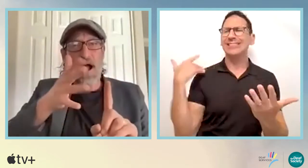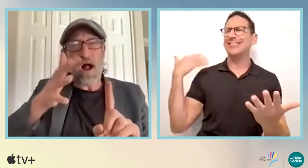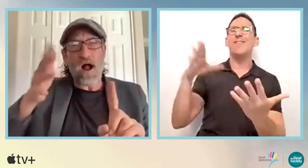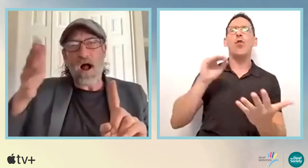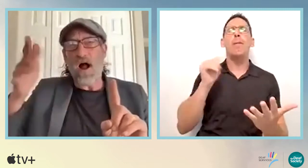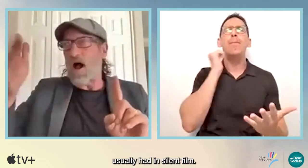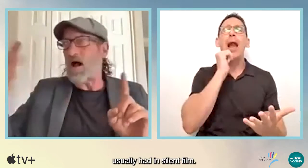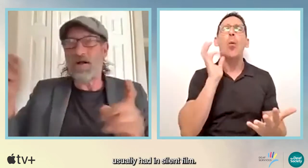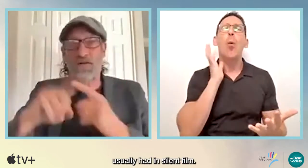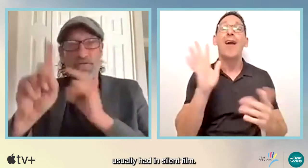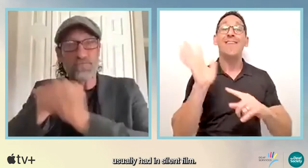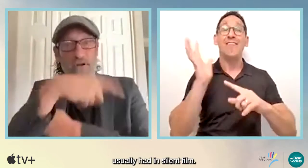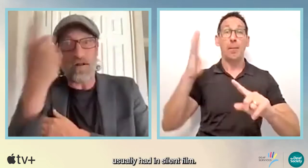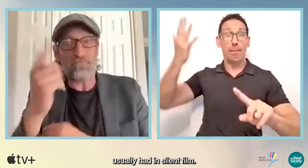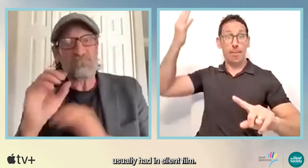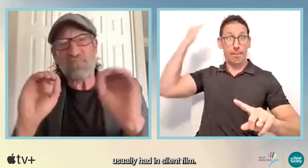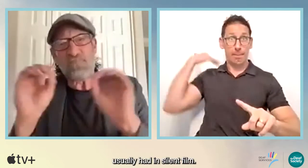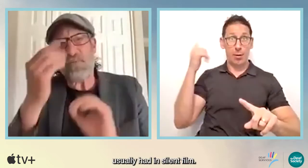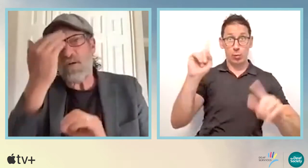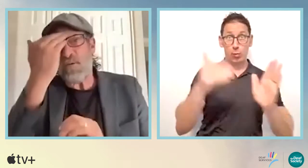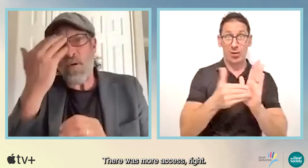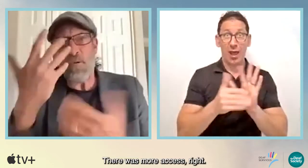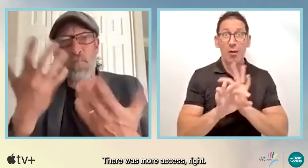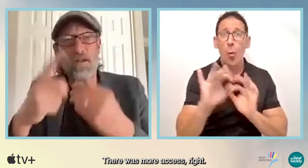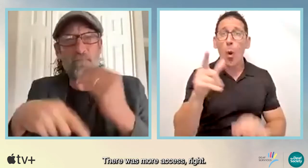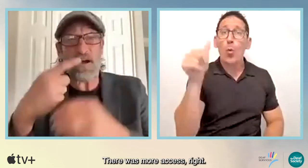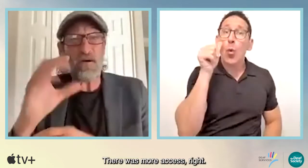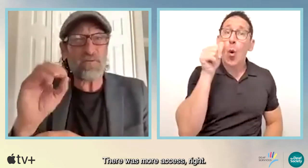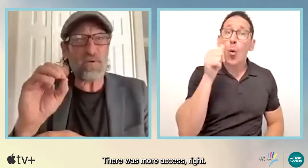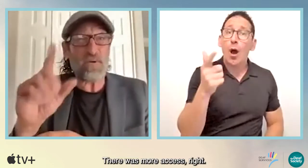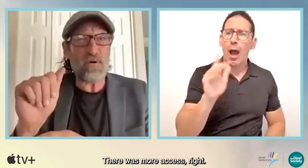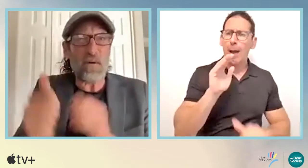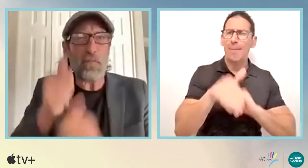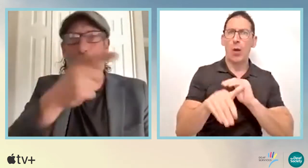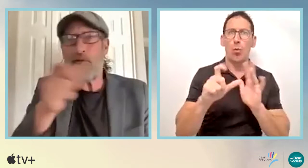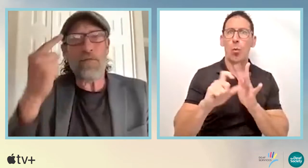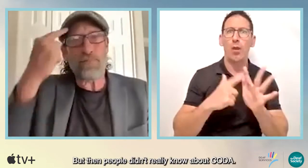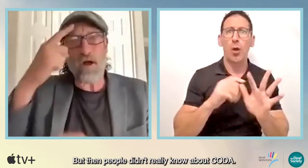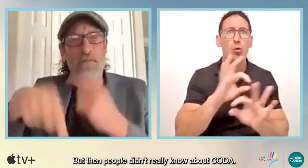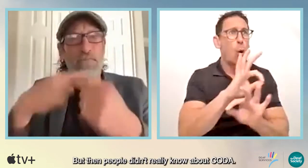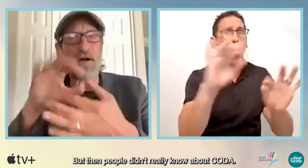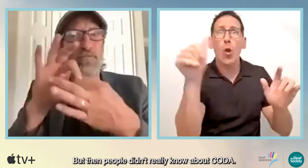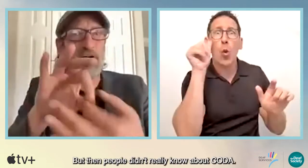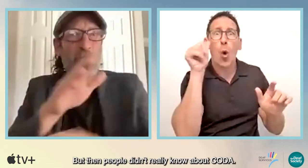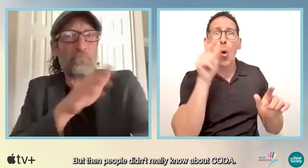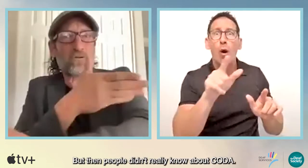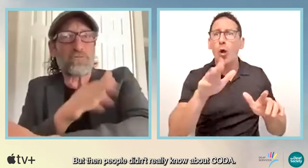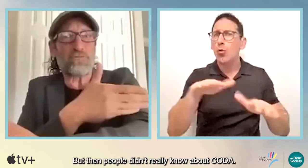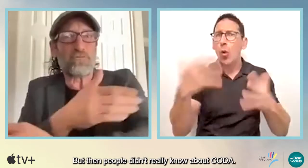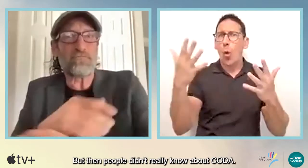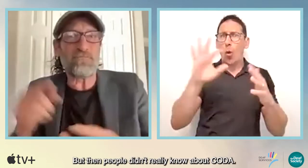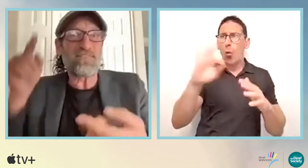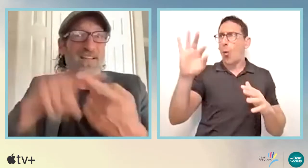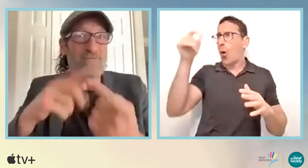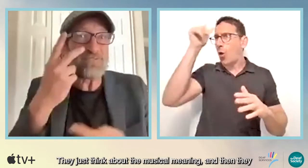You know, usually had in silent film, there was more access. Right. But then people didn't really know about